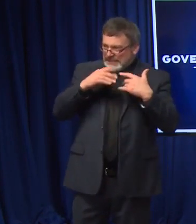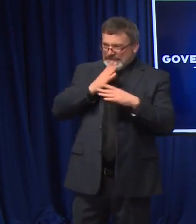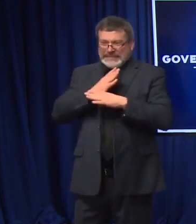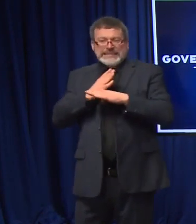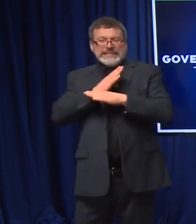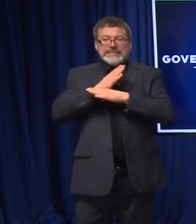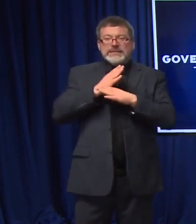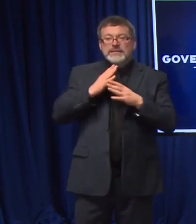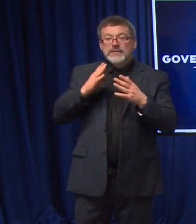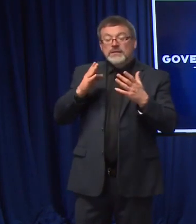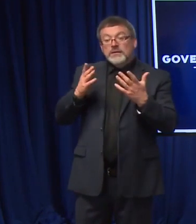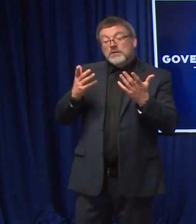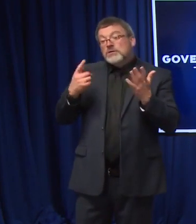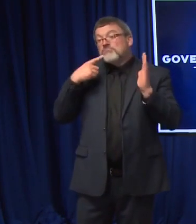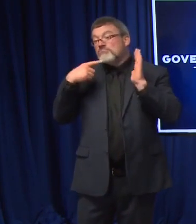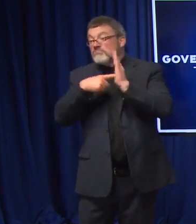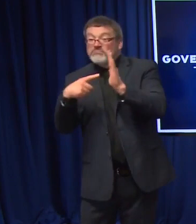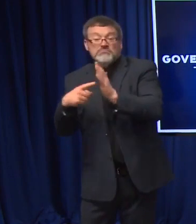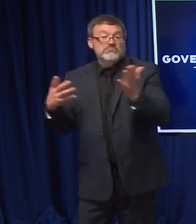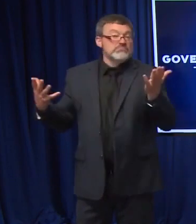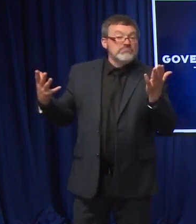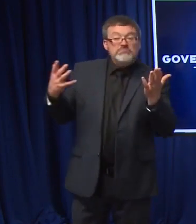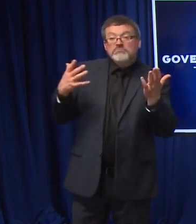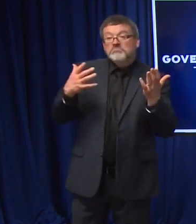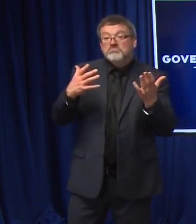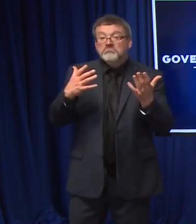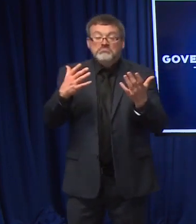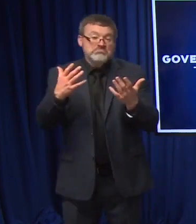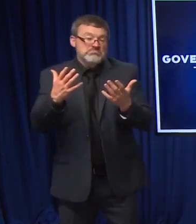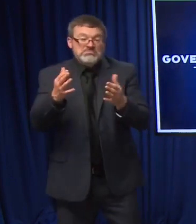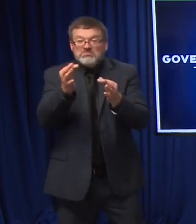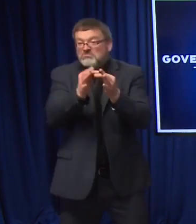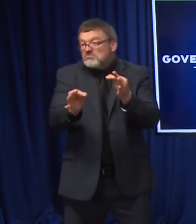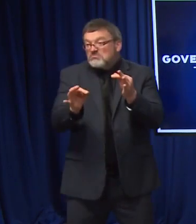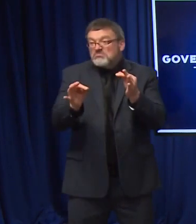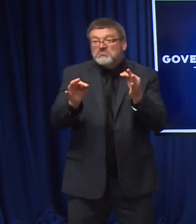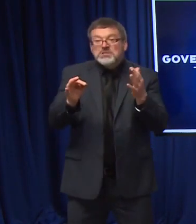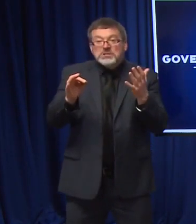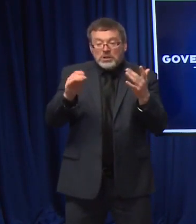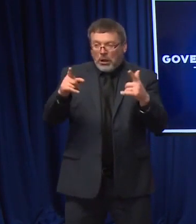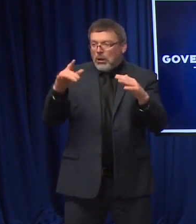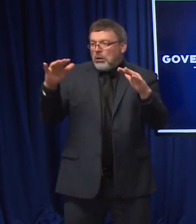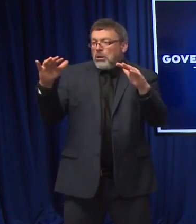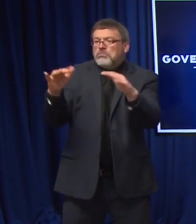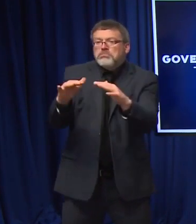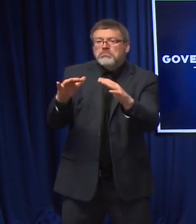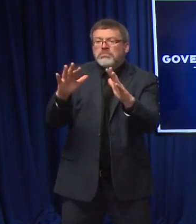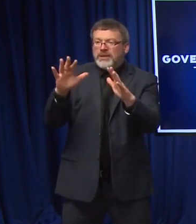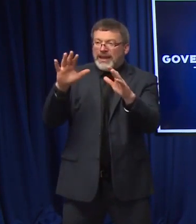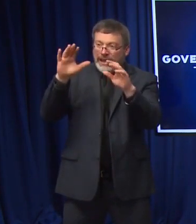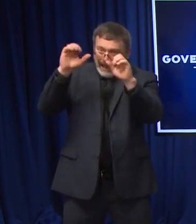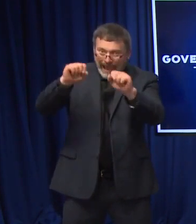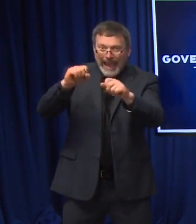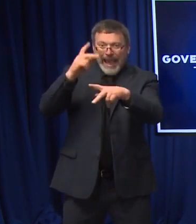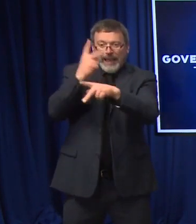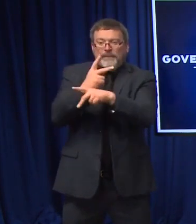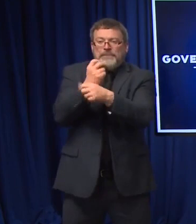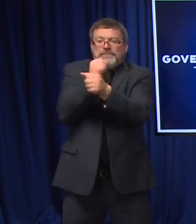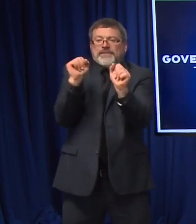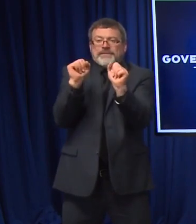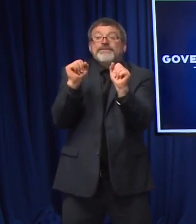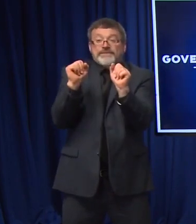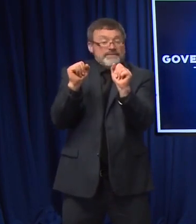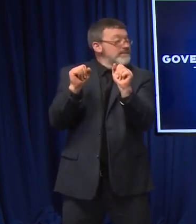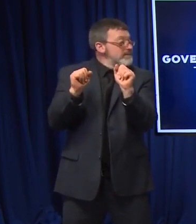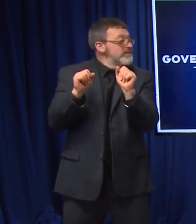people can take while still allowing them to gather and have holidays together. You know, as we've been talking about over and over and over again, you know, the first and